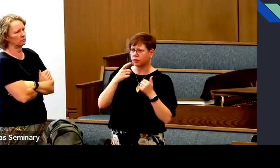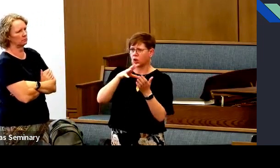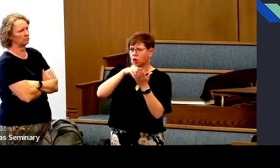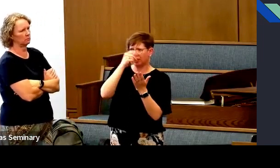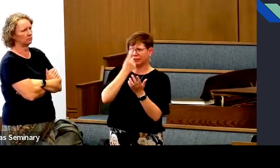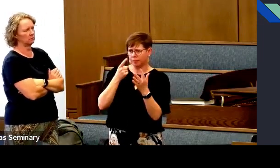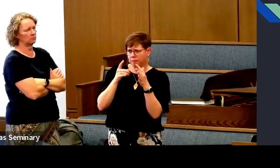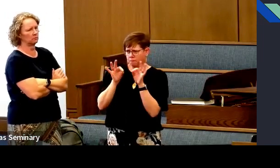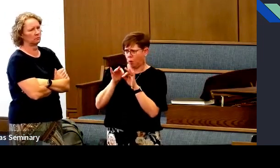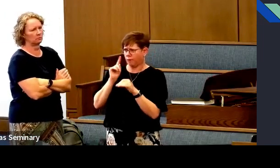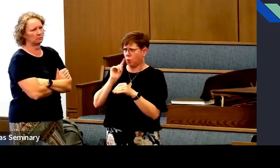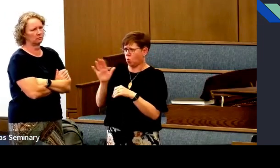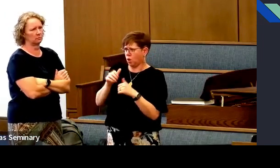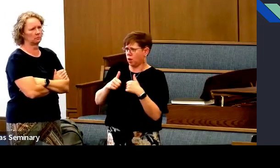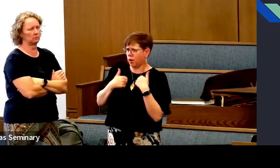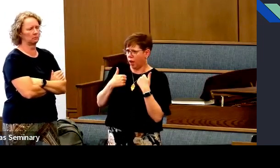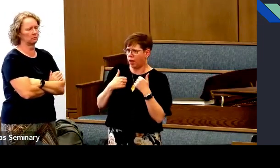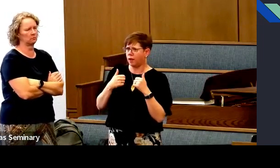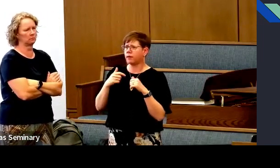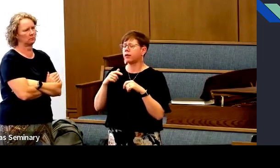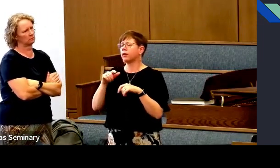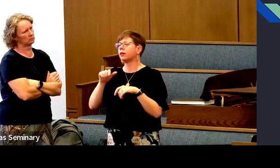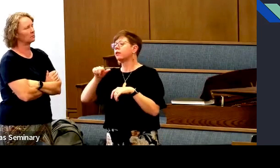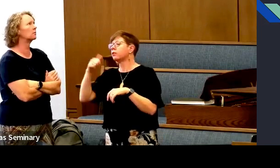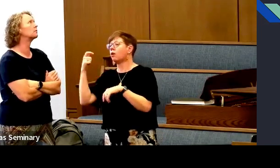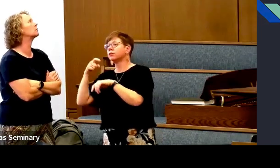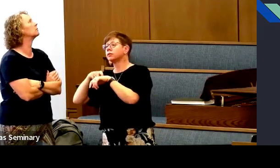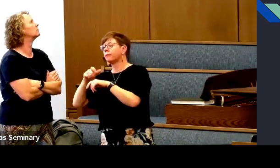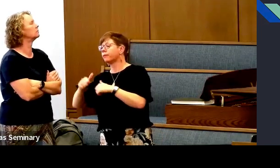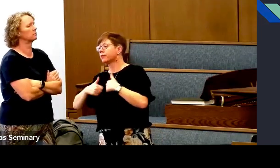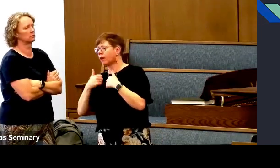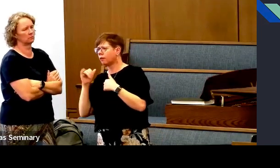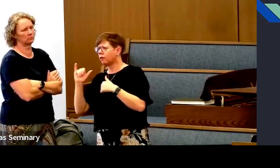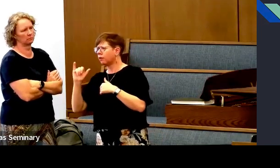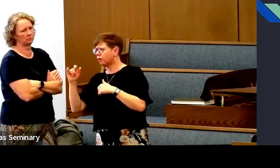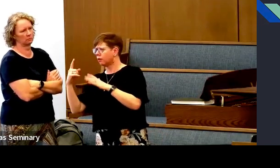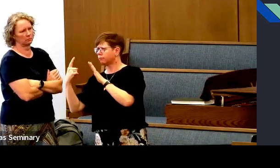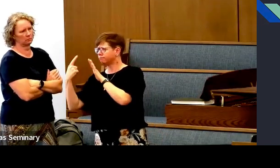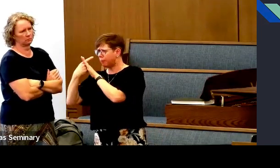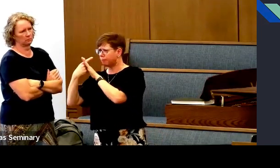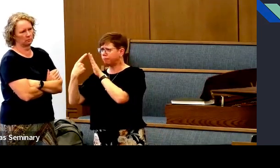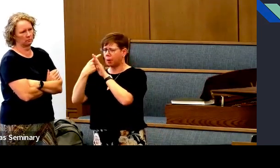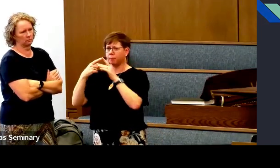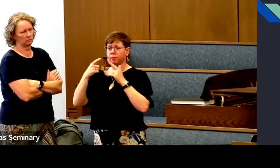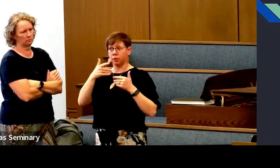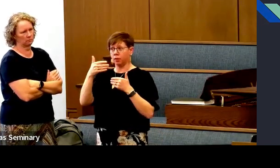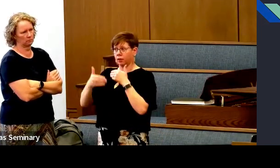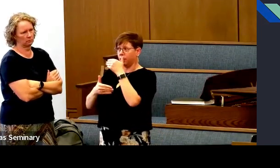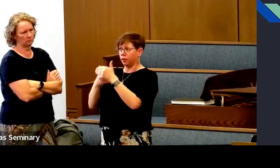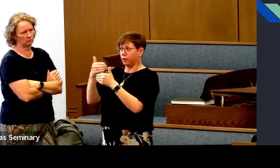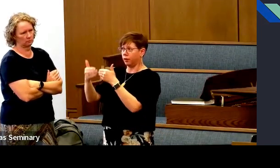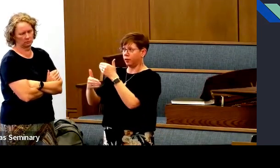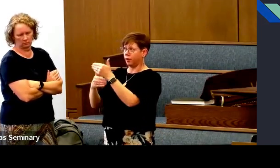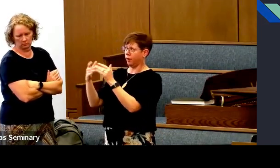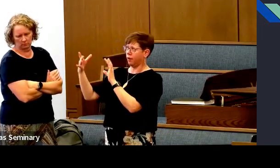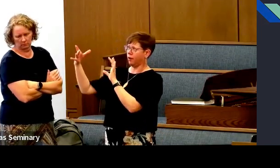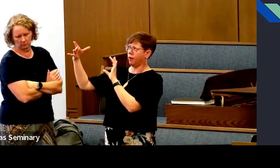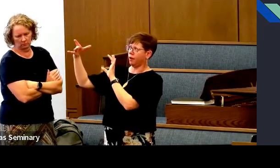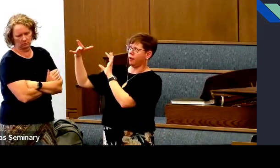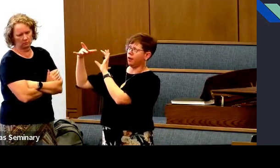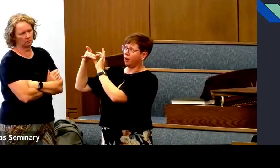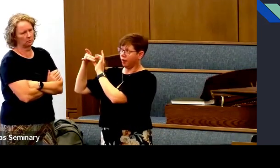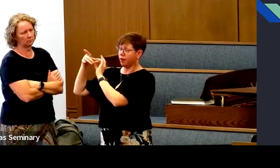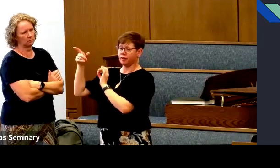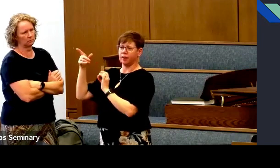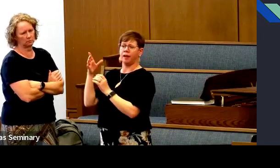over your lifetime, that you can understand what's important for your life. And there may be things that